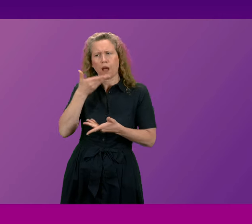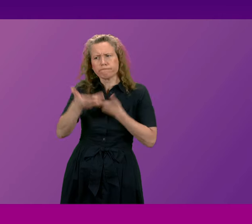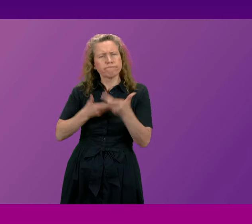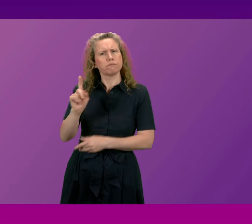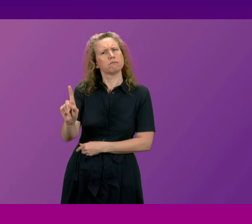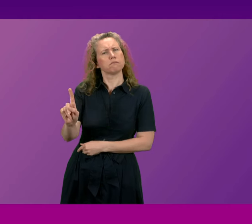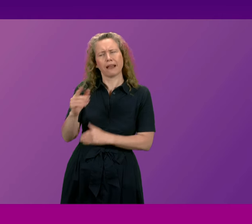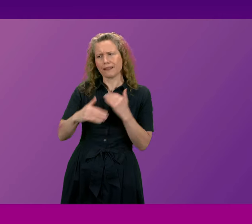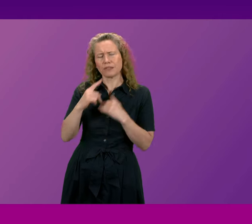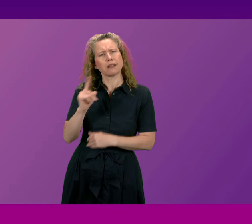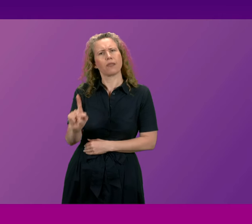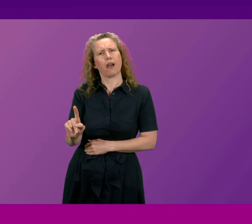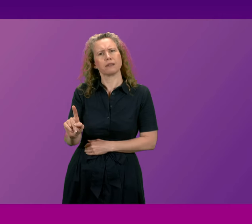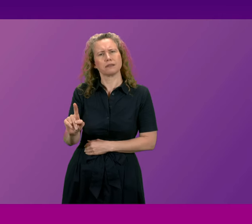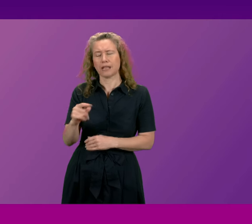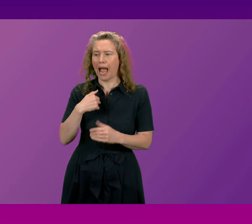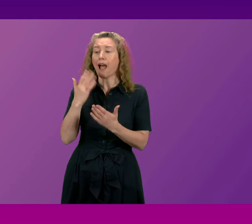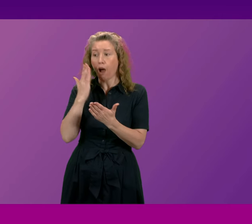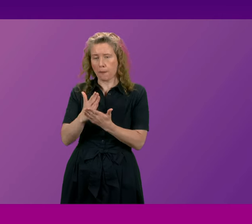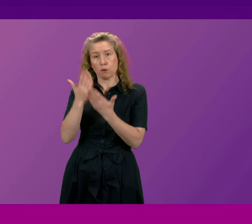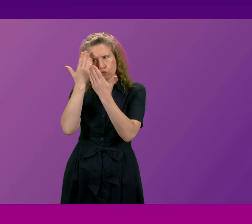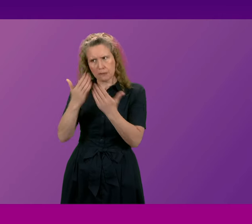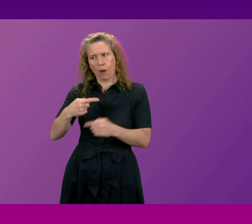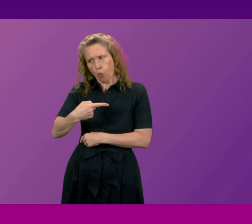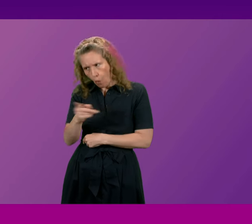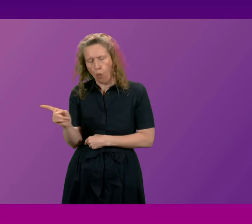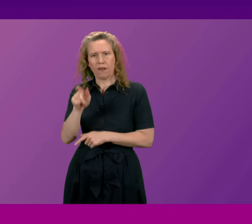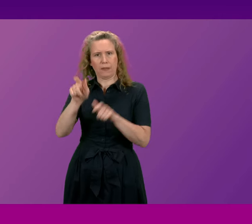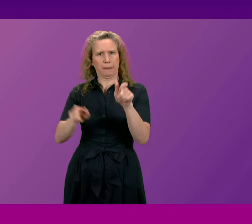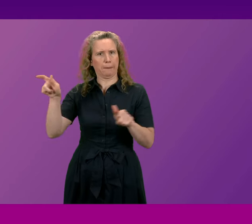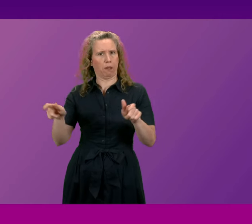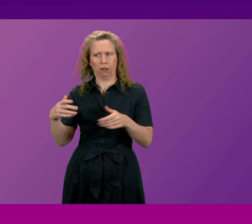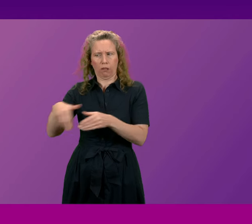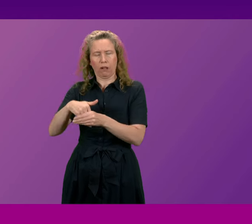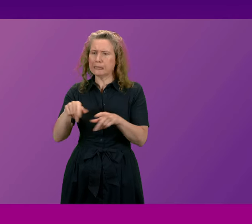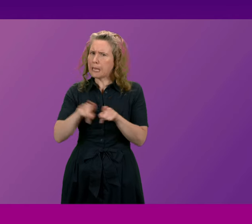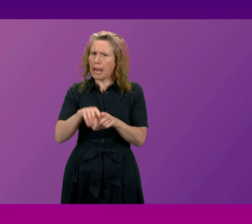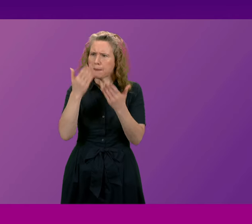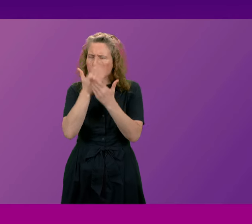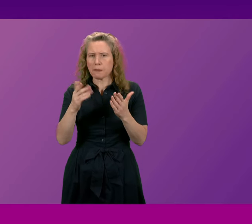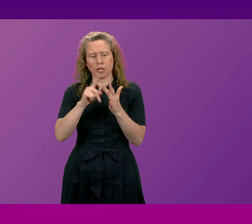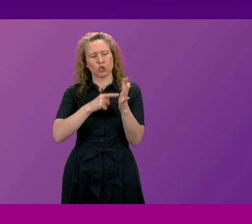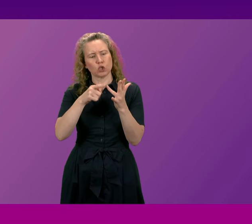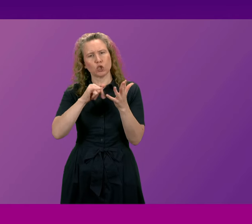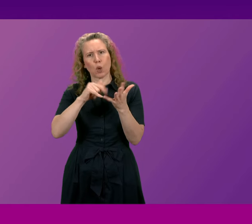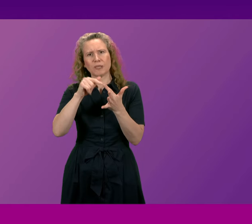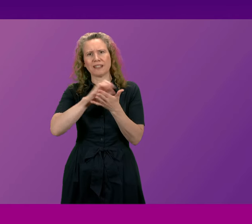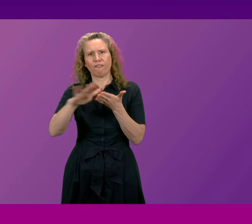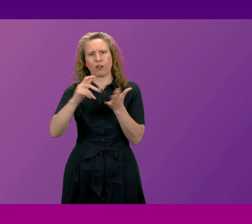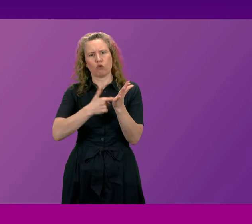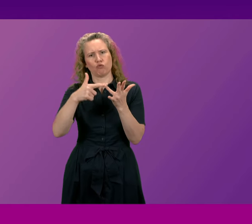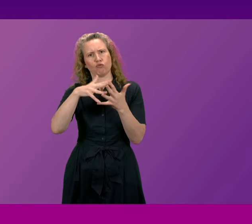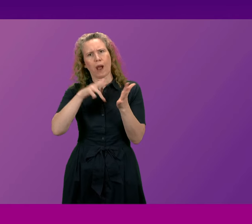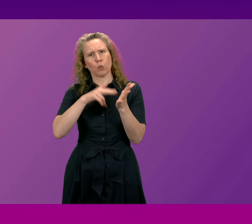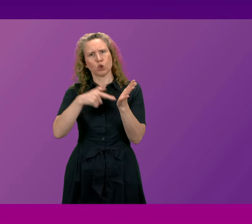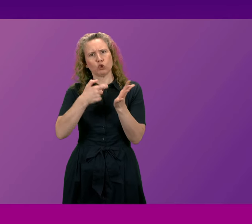words in Parliament, because I respect all of those commentators, just as I respect the Joseph Rowntree Foundation, who said in their